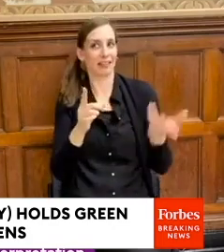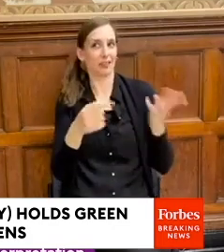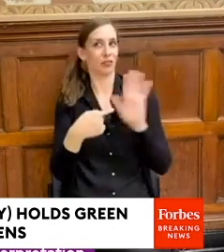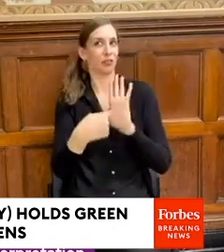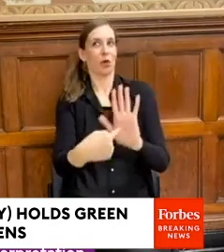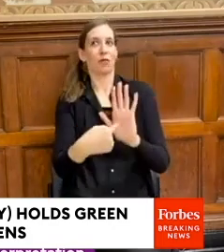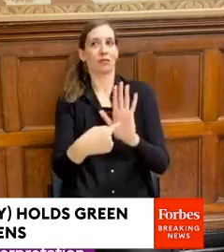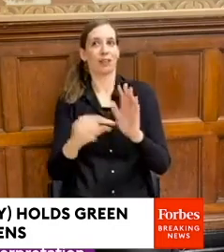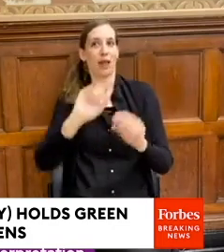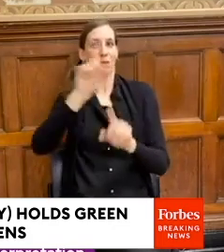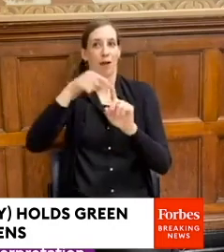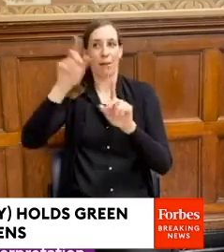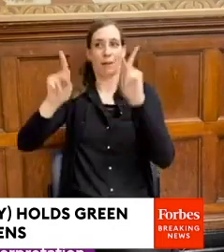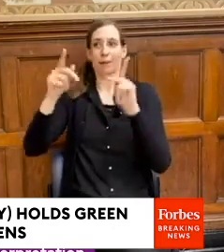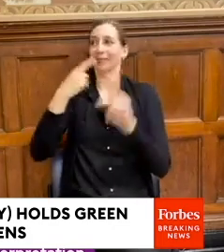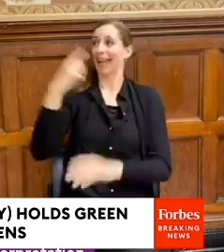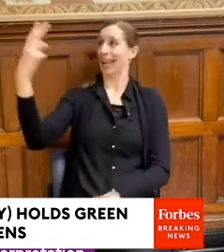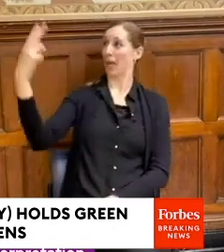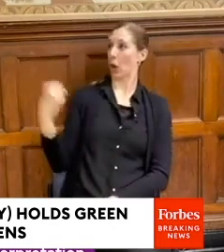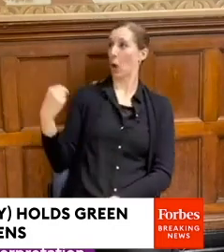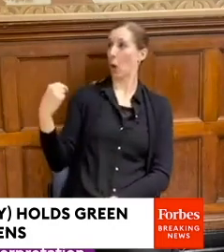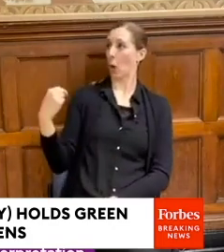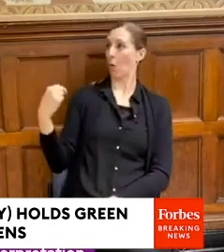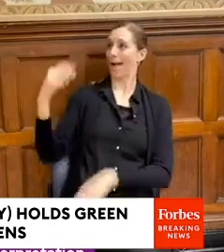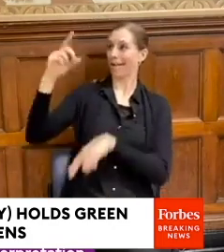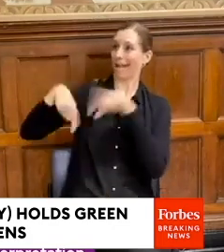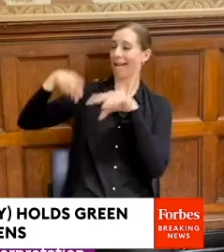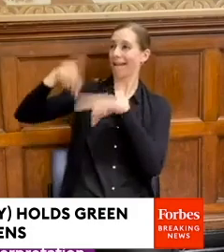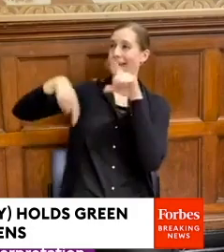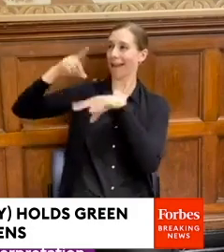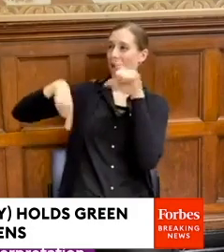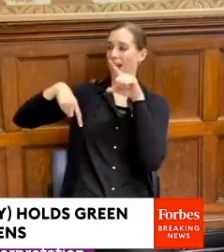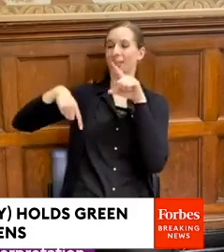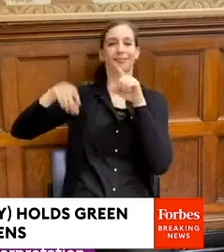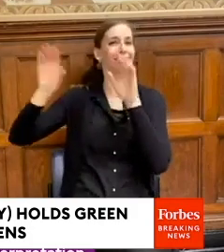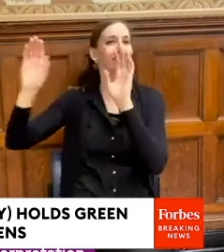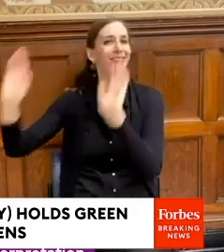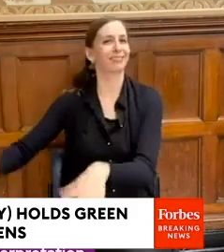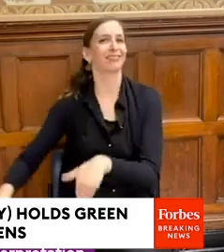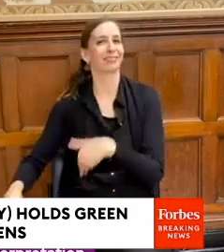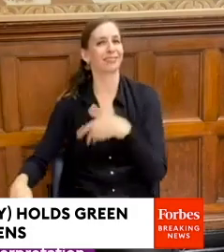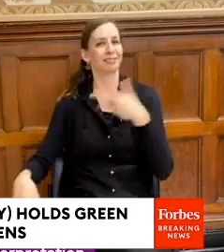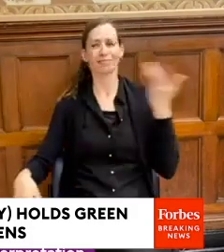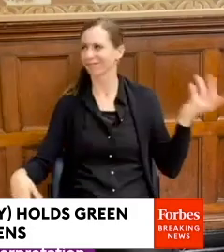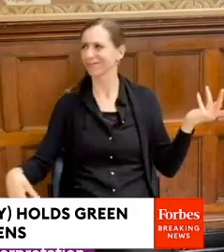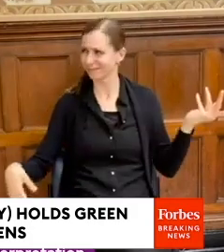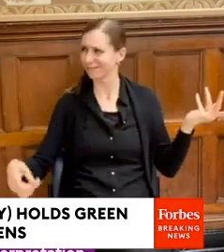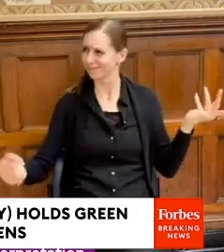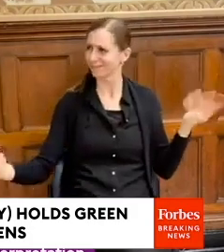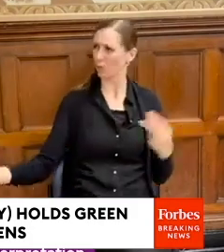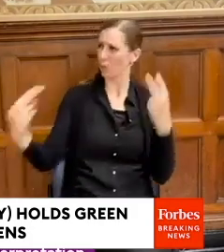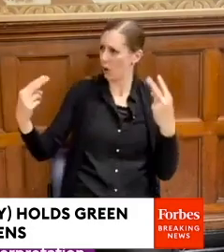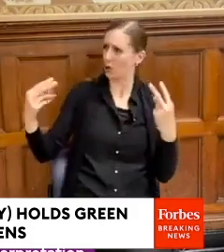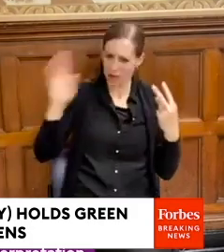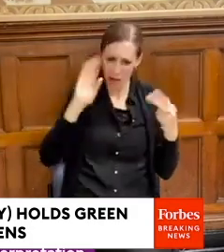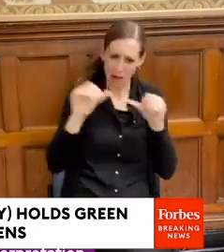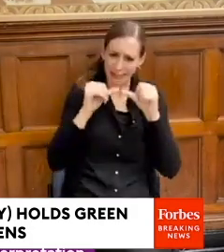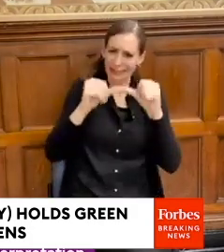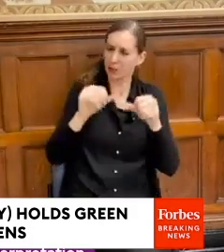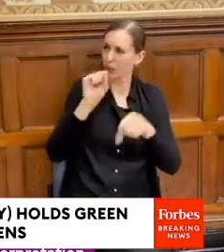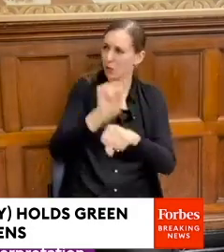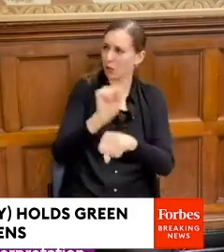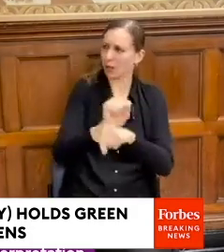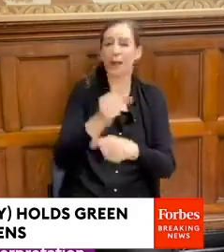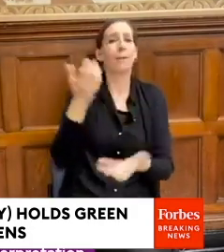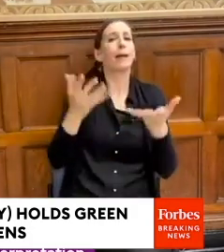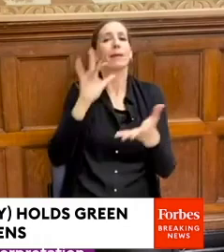can't, watch us work. Watch us work. What they're saying is that we can't do it the traditional